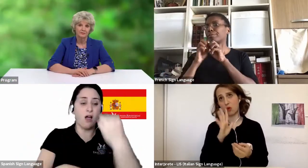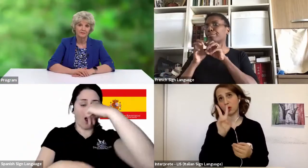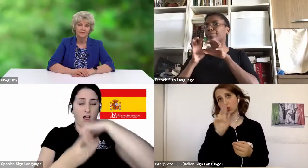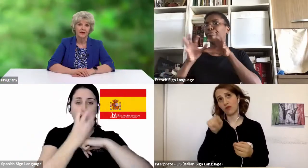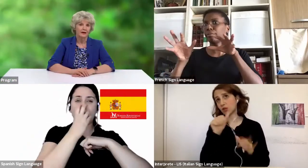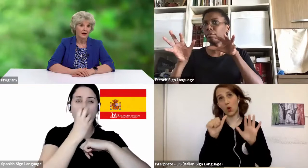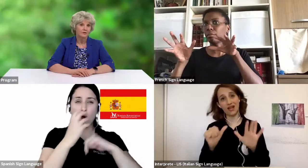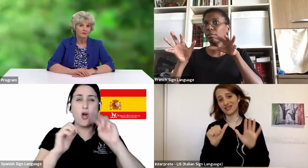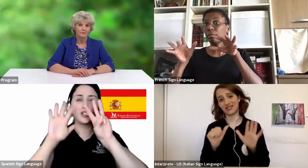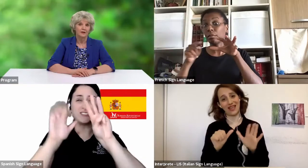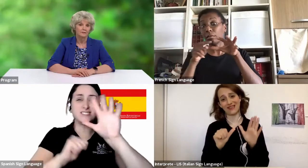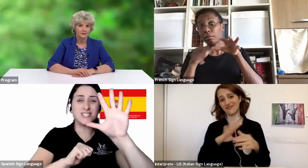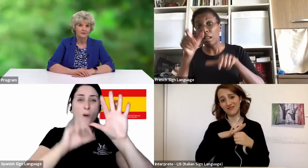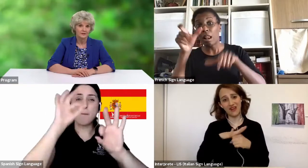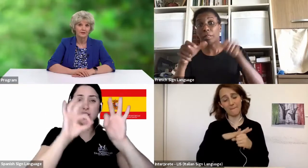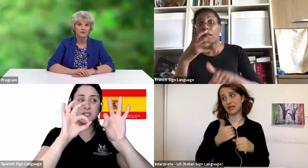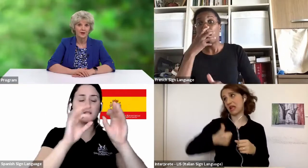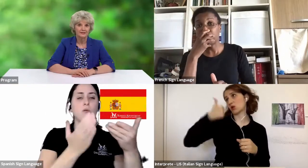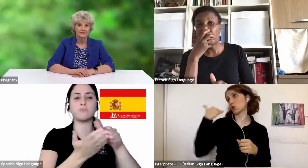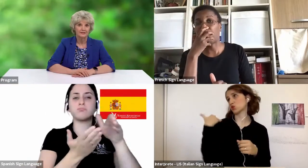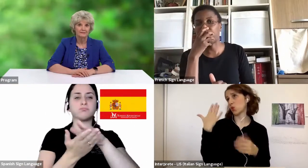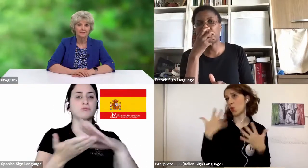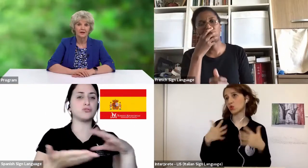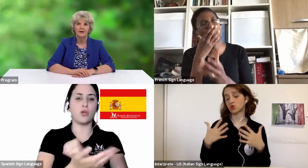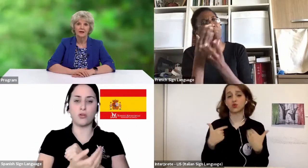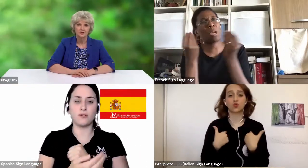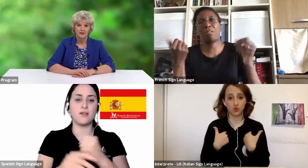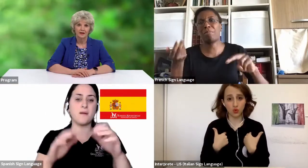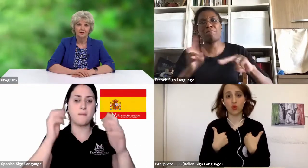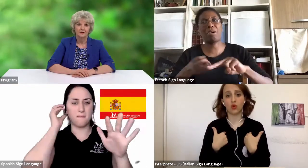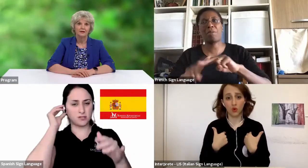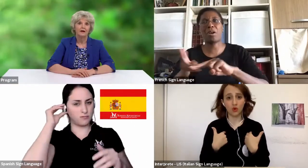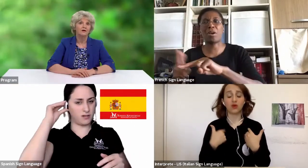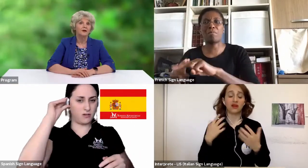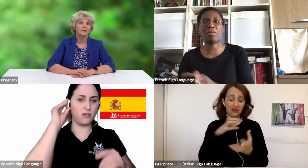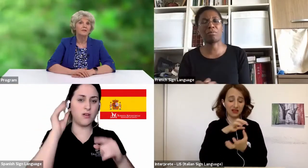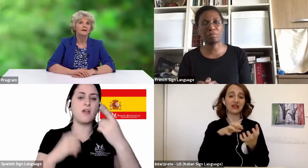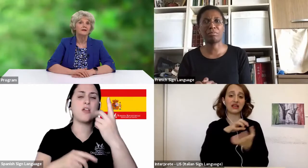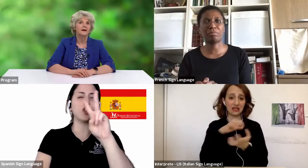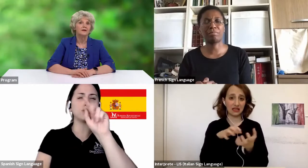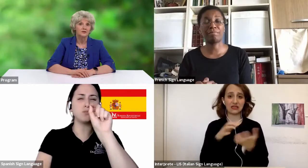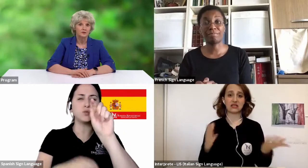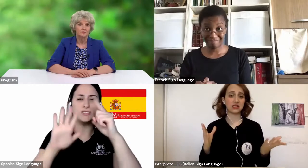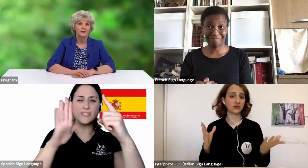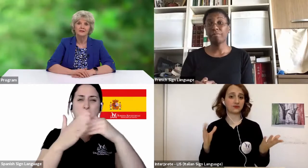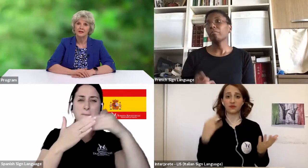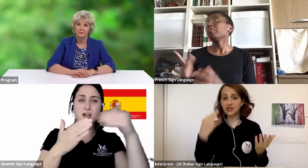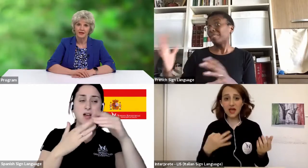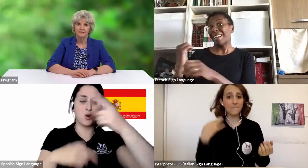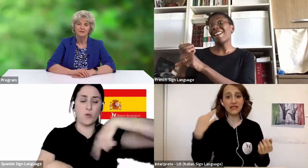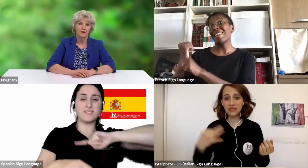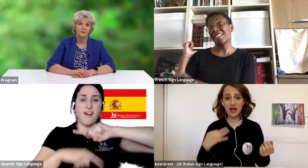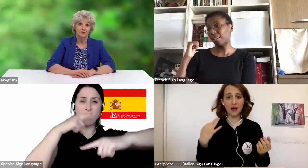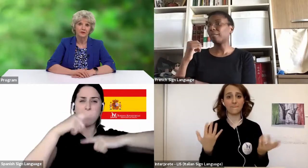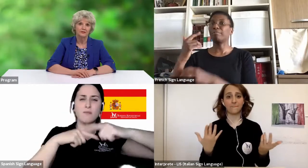year, our family was facing a crisis. Each night, our family met on Zoom to get